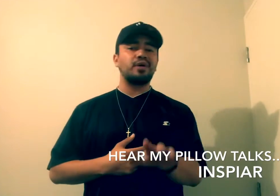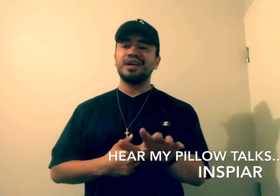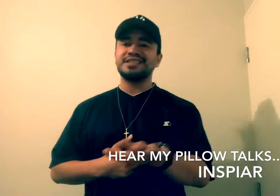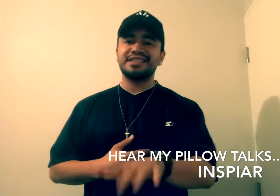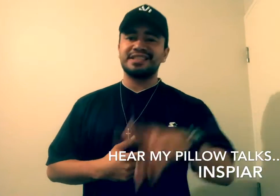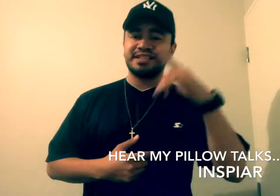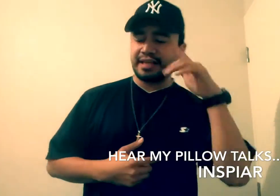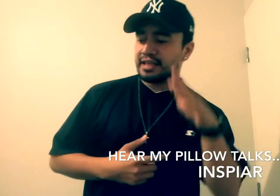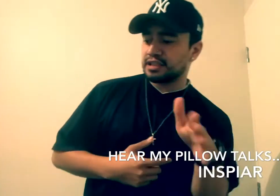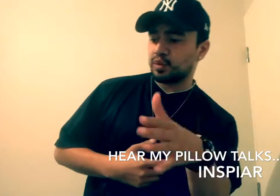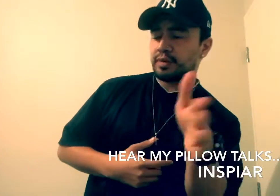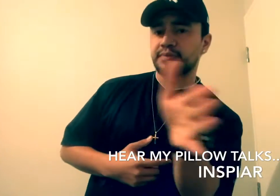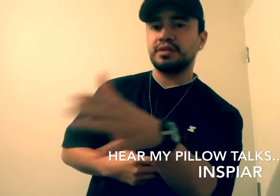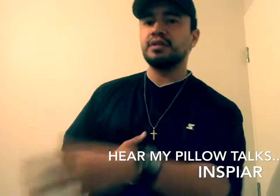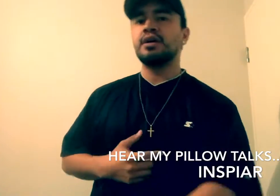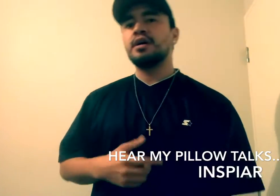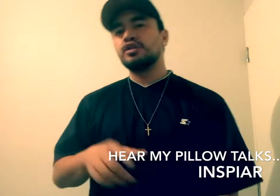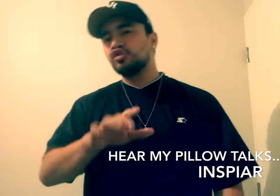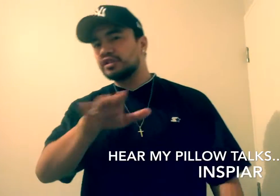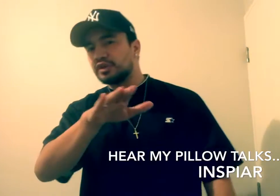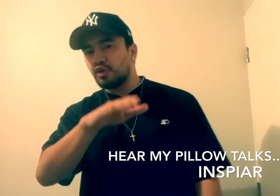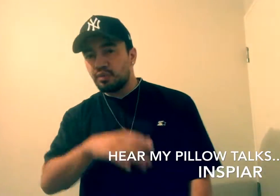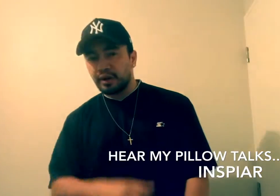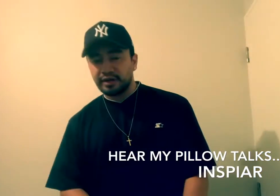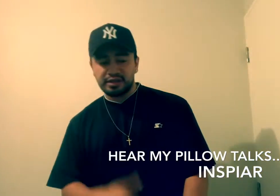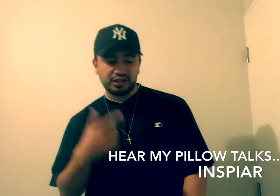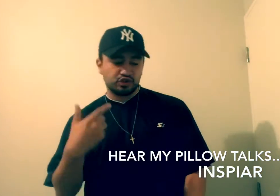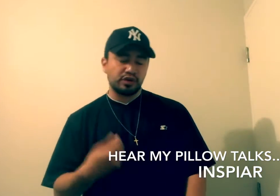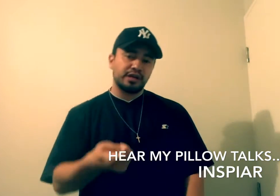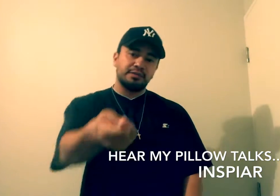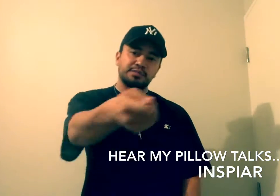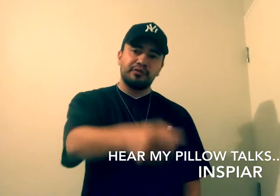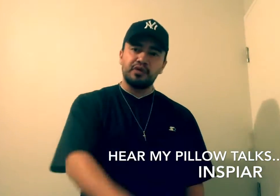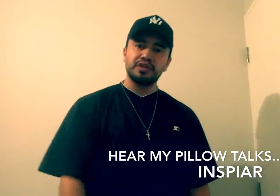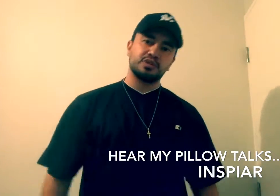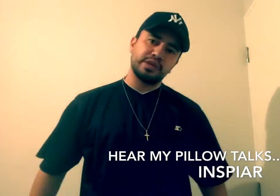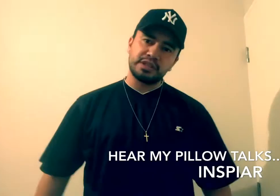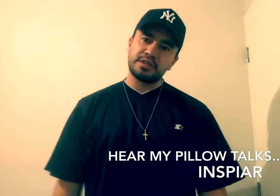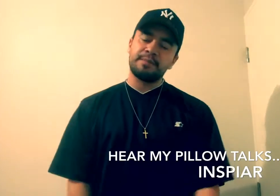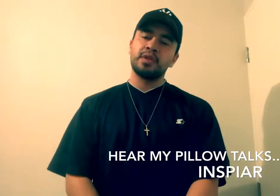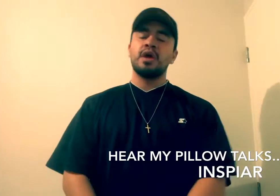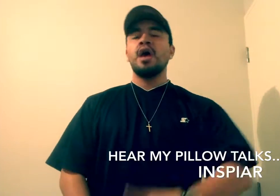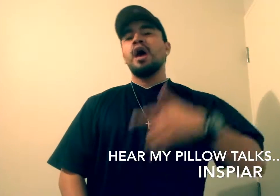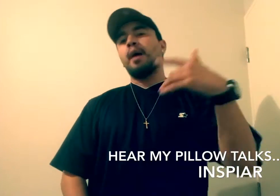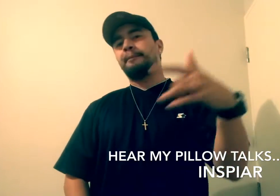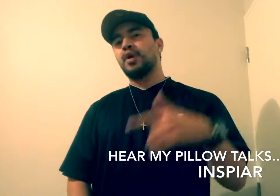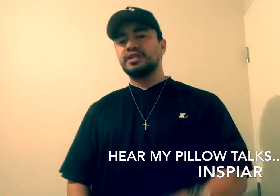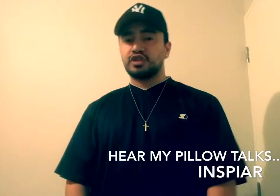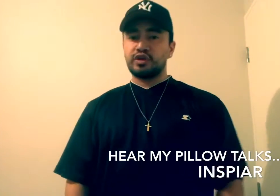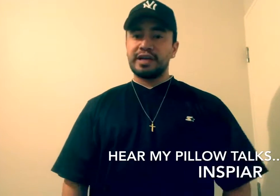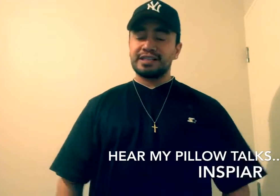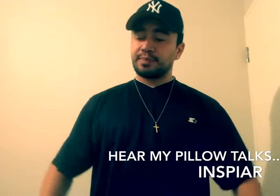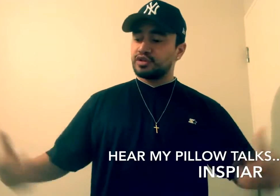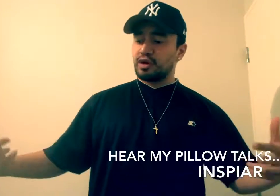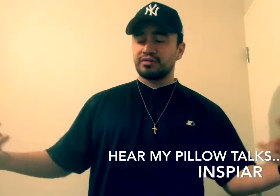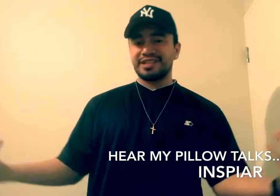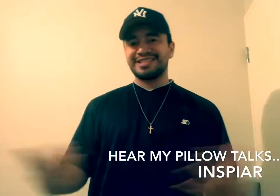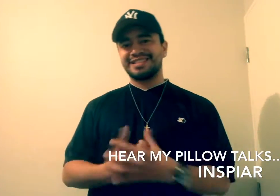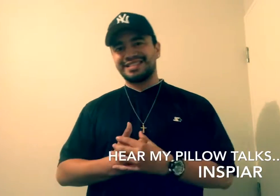all I see is a snake that sweeps Trusting nobody cause the trick comes before the sweets I poison treat as the betrayal takes the